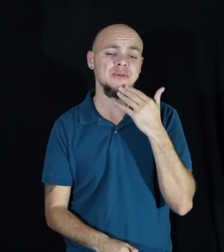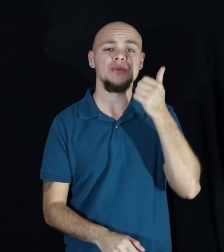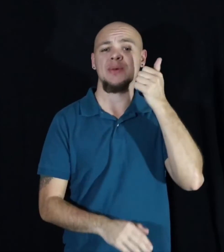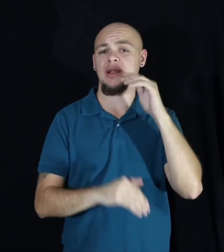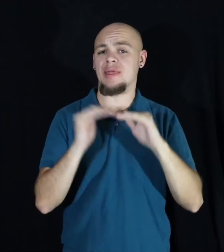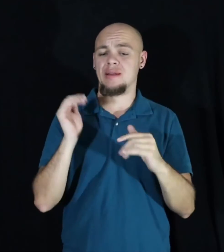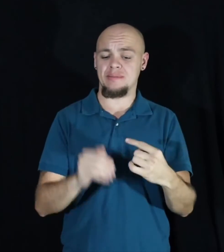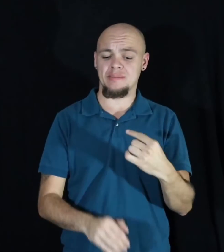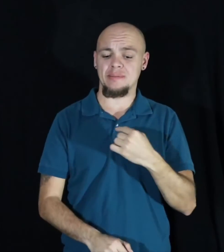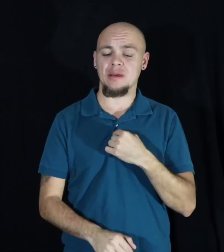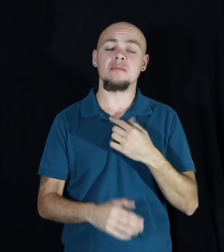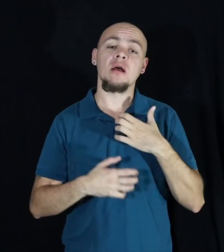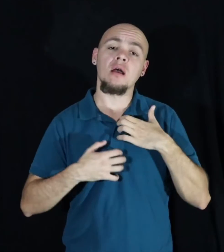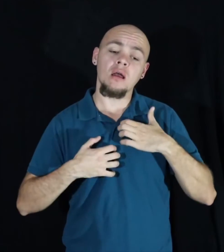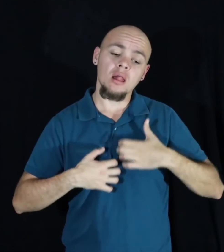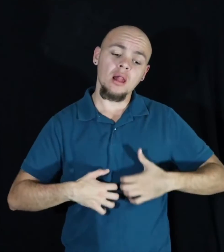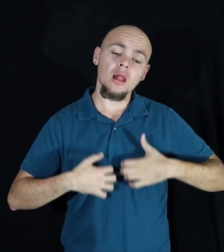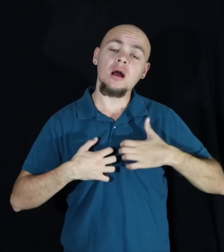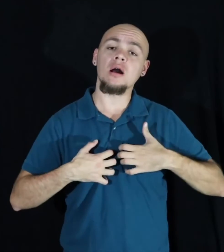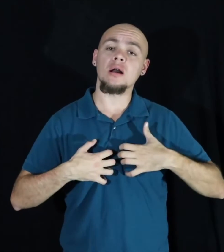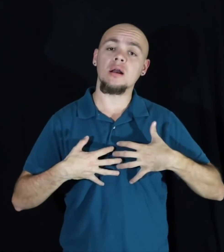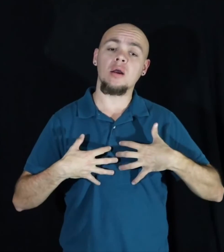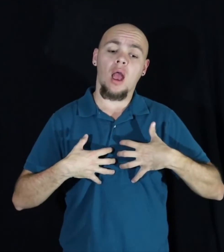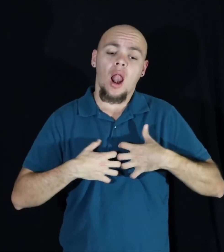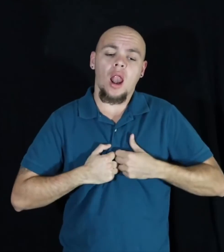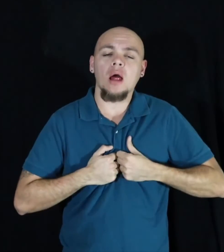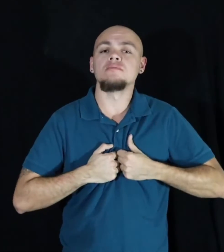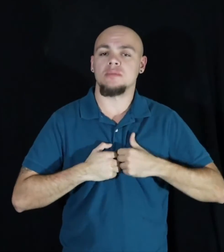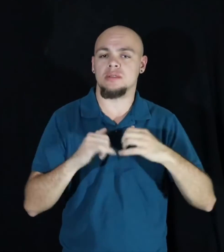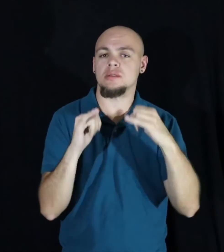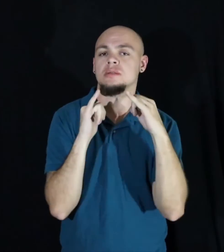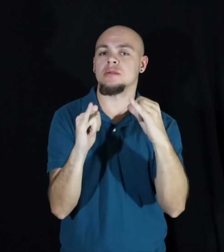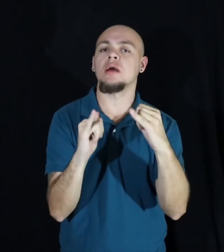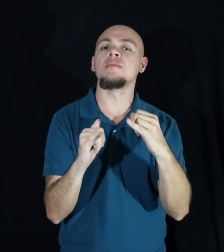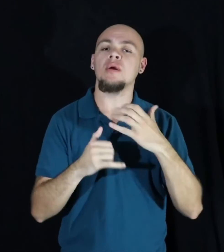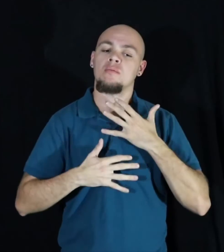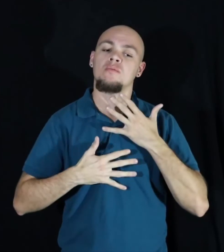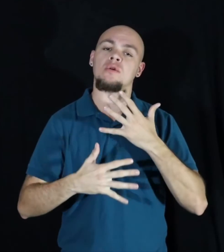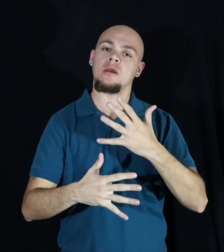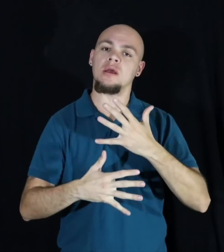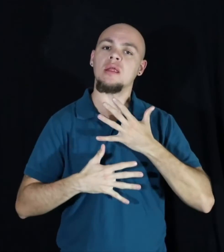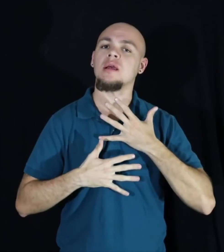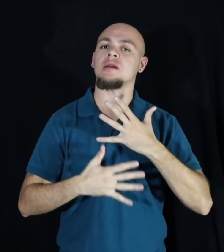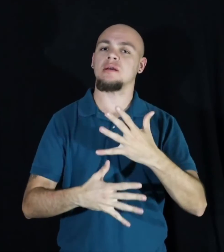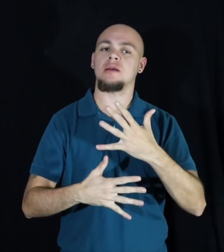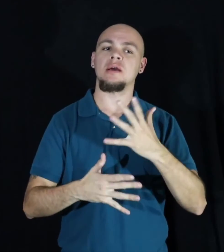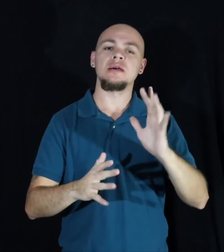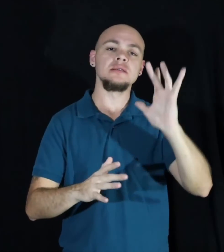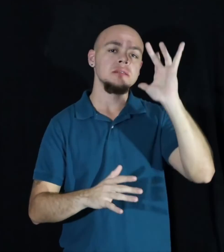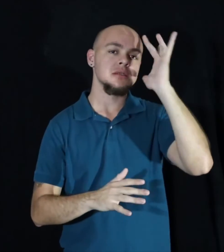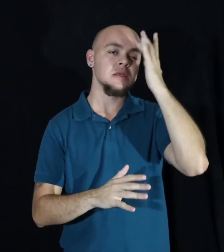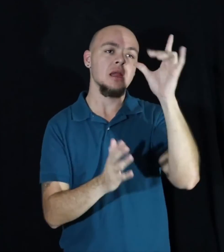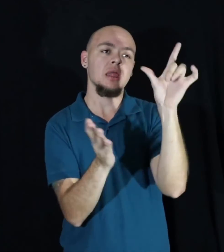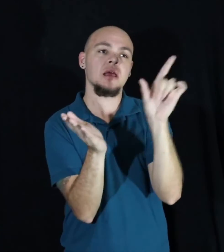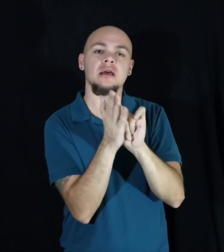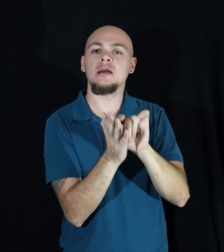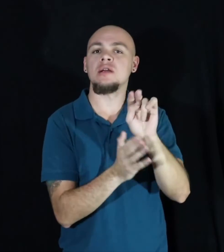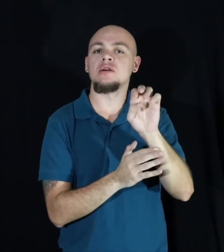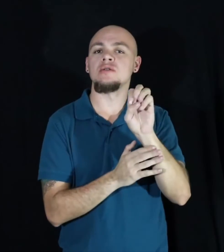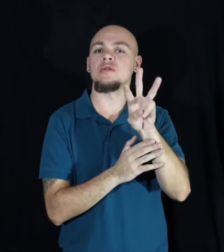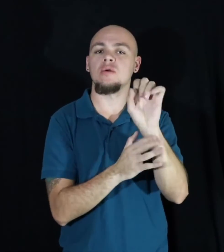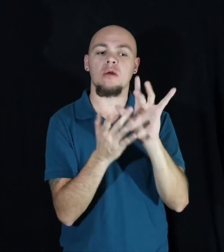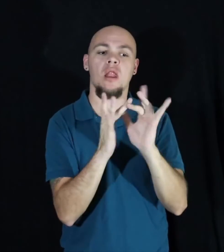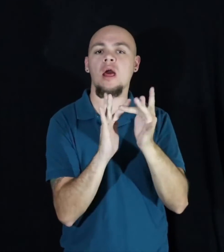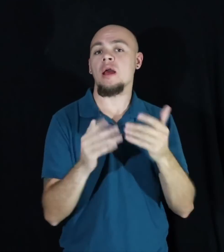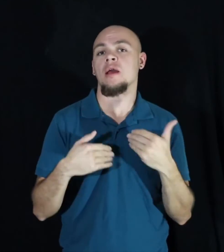But our lungs will both collapse one day. And we are all breathing and both sick of listening to the news on TV saying the young